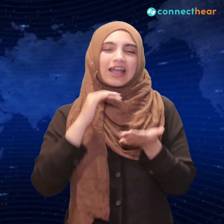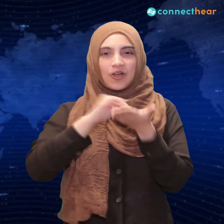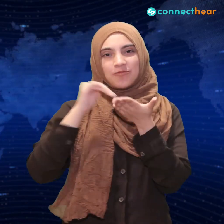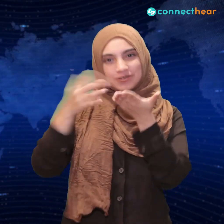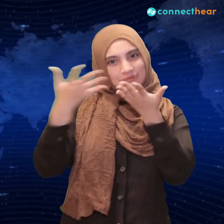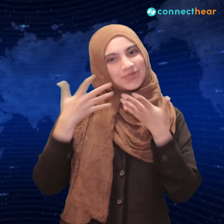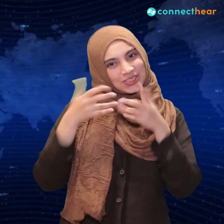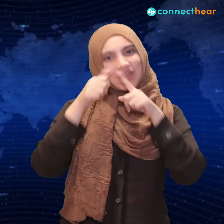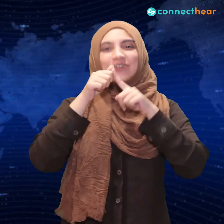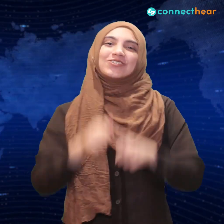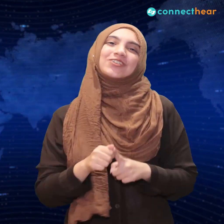it was